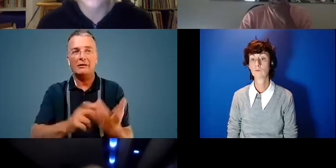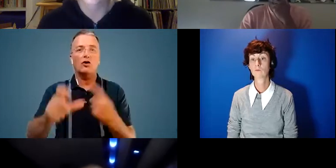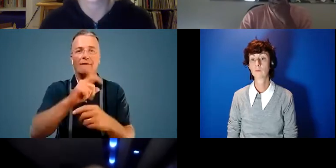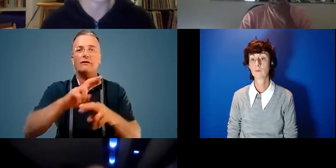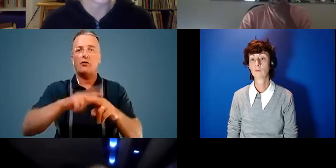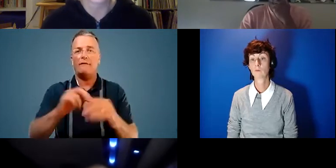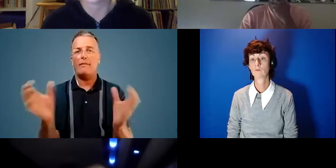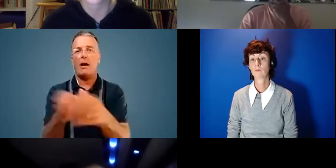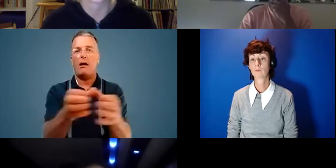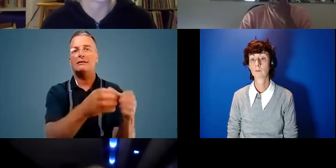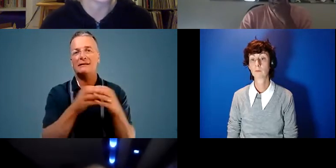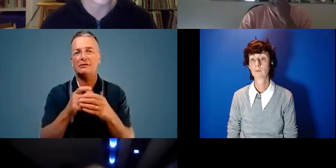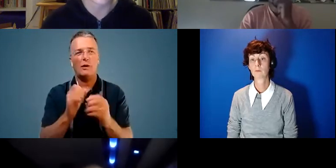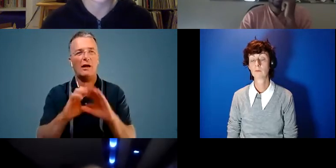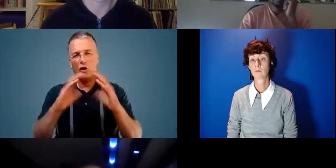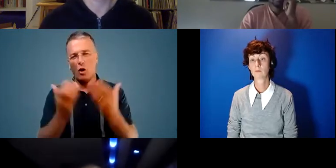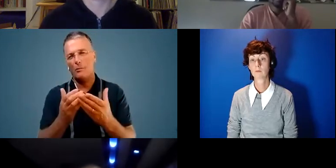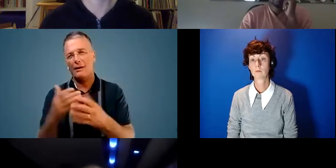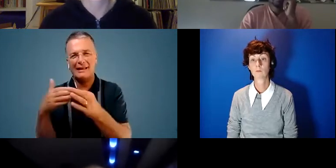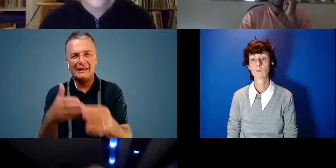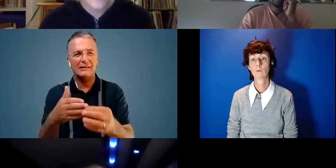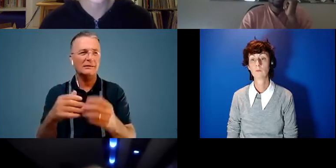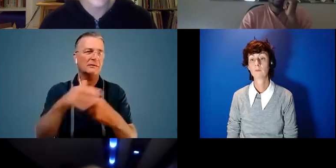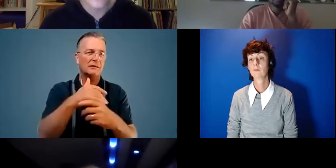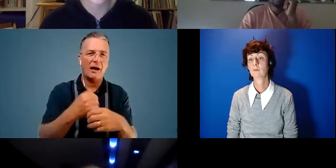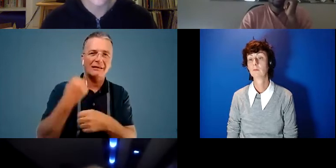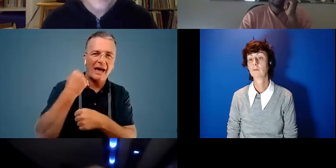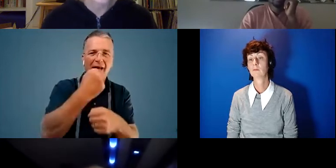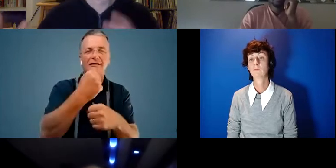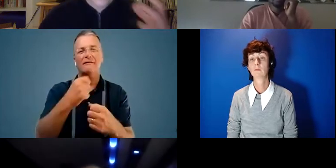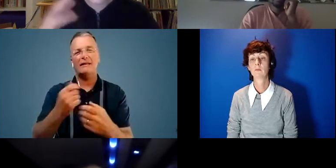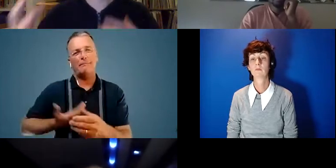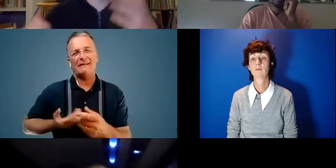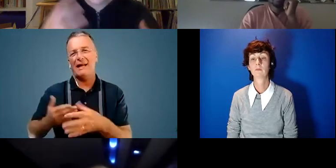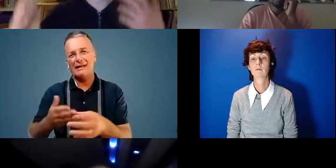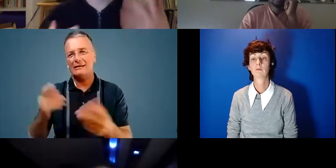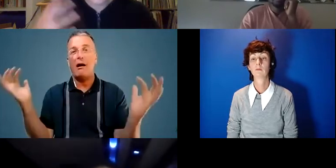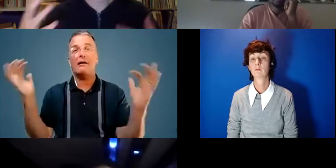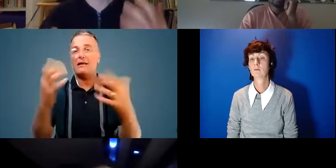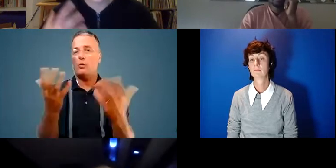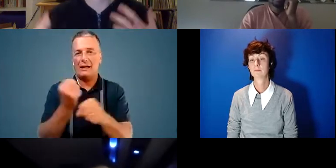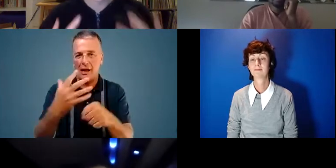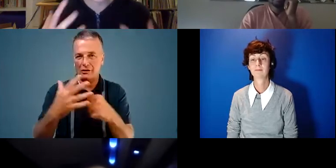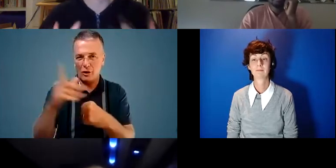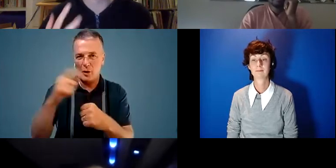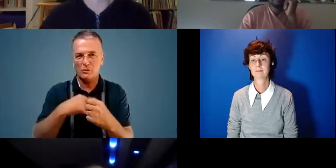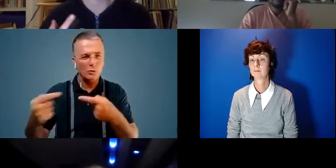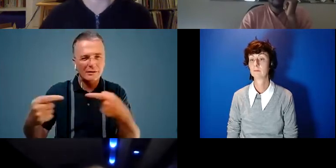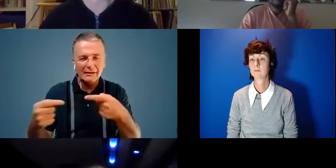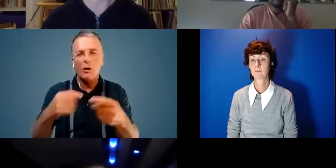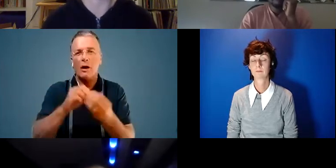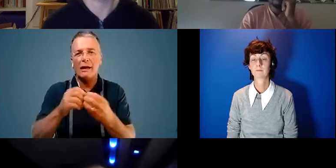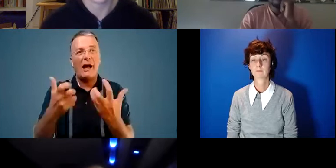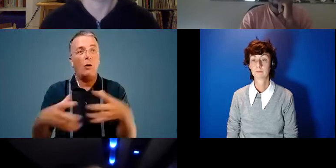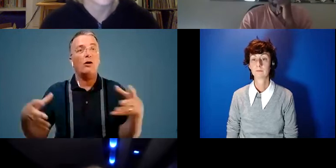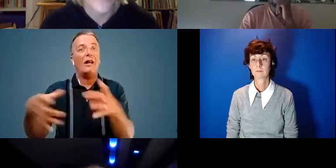global leaders, civil society groups, activists, businesses are gathered in Glasgow, kind of tussling and attempting to kind of figure out how we're collectively